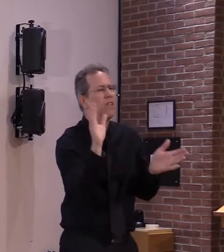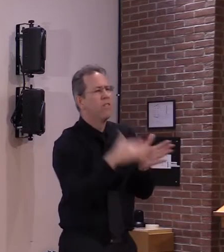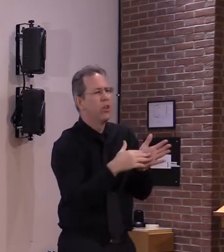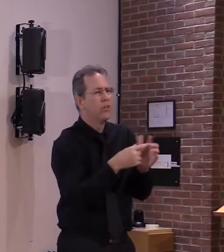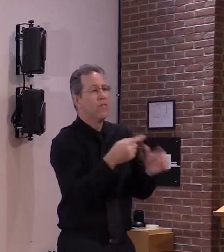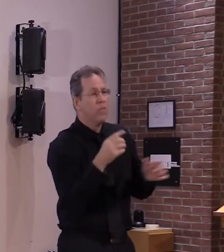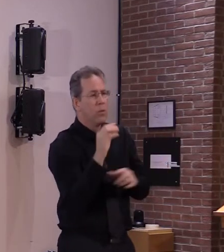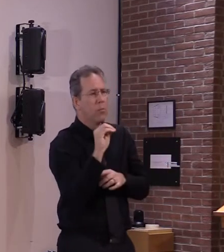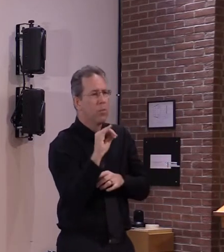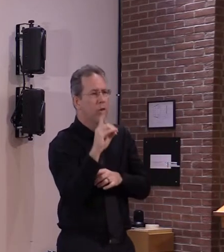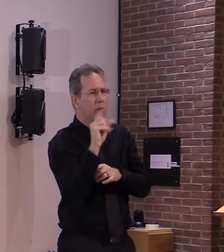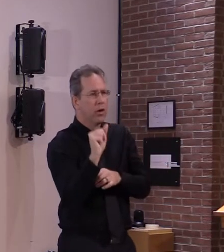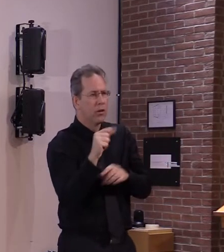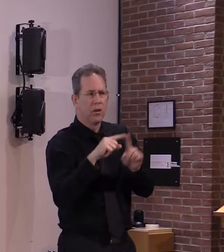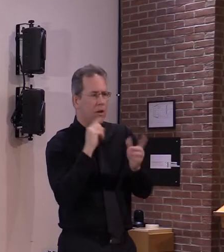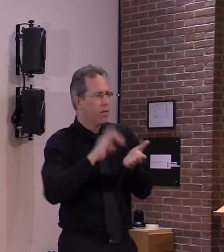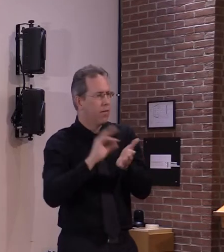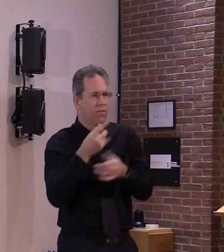000 doses